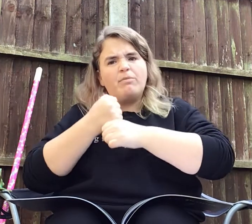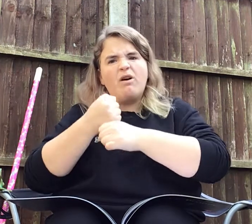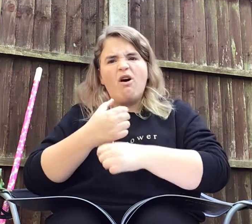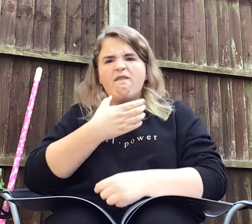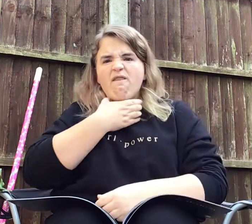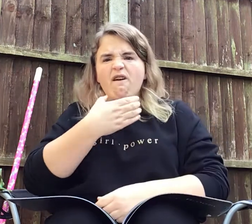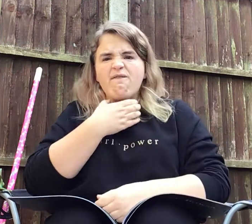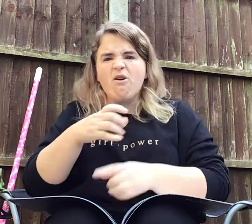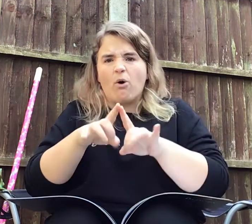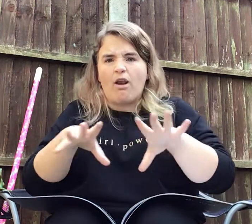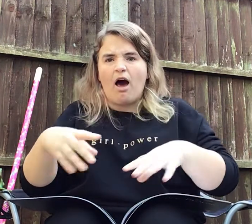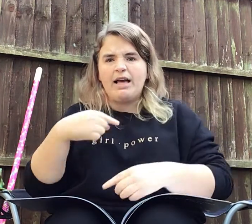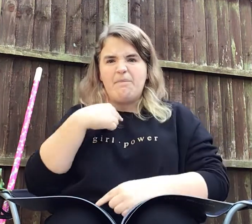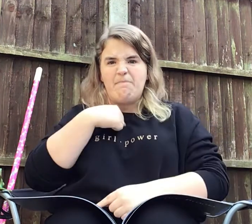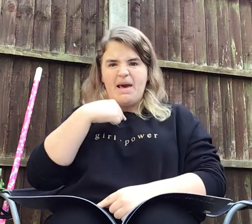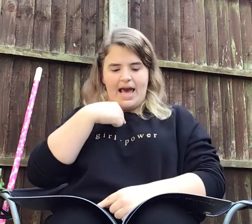for a frog like me?